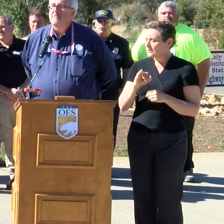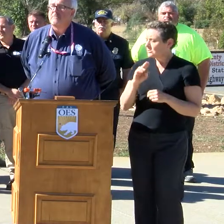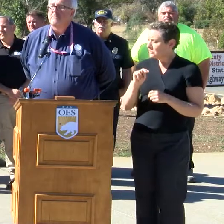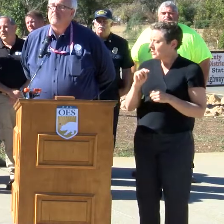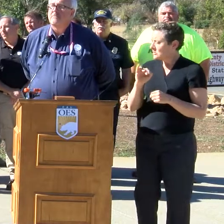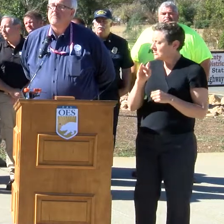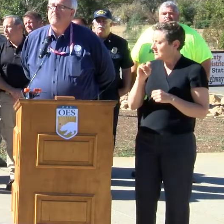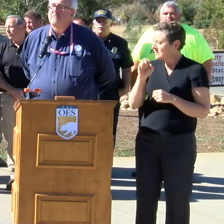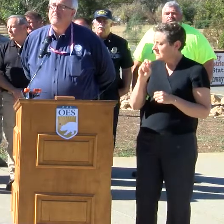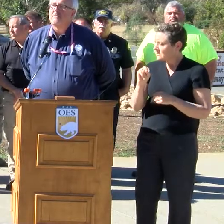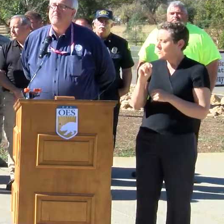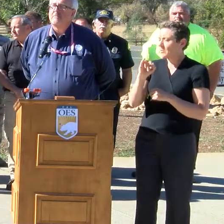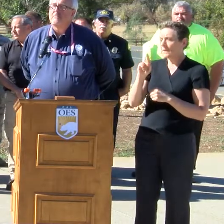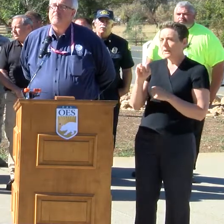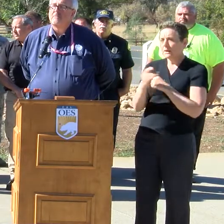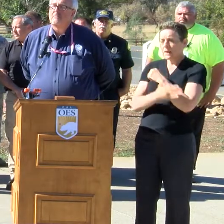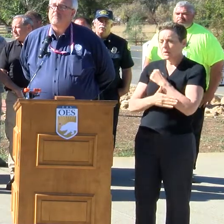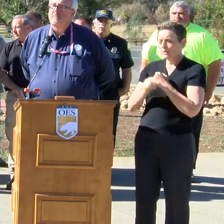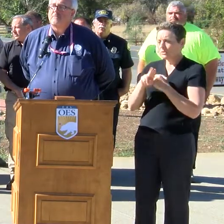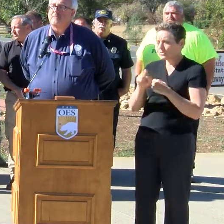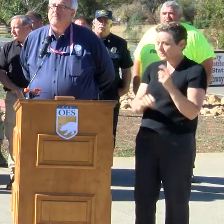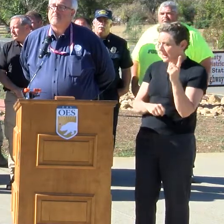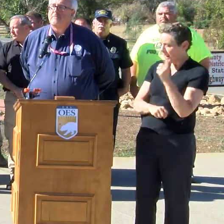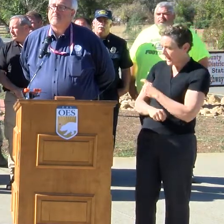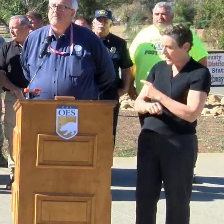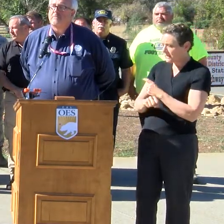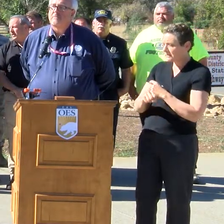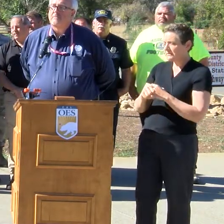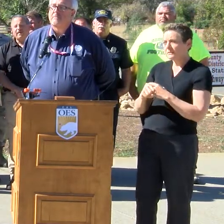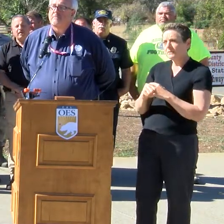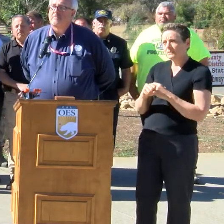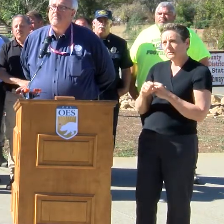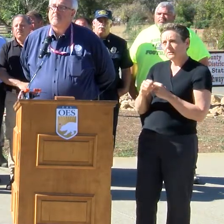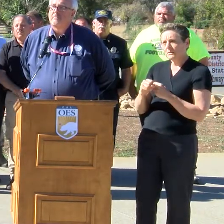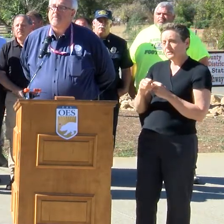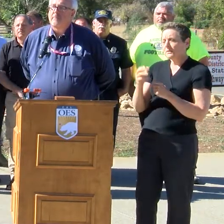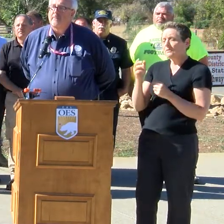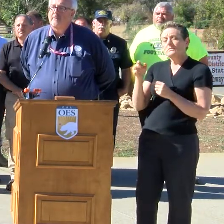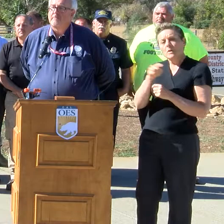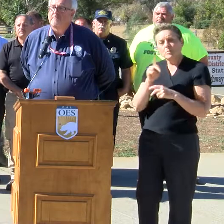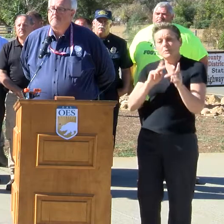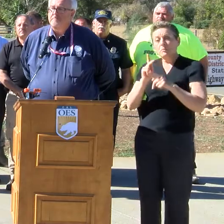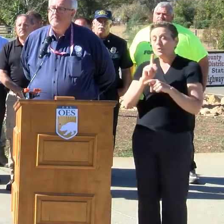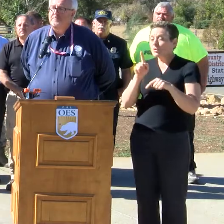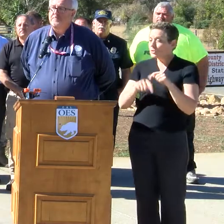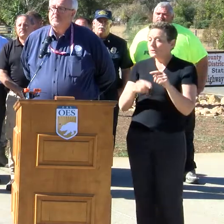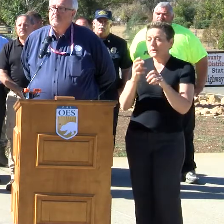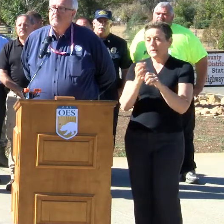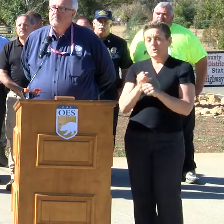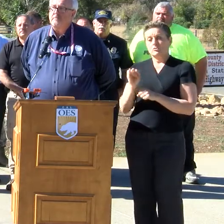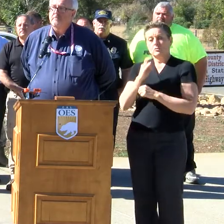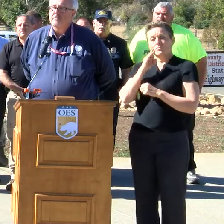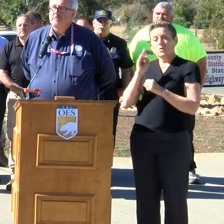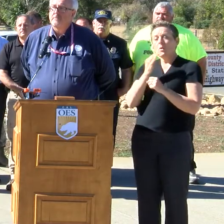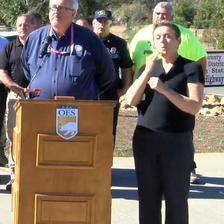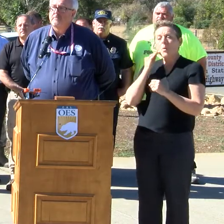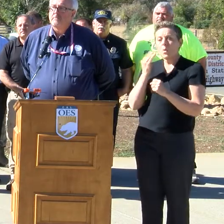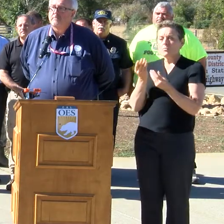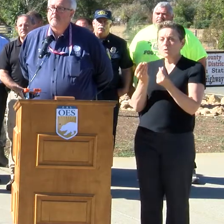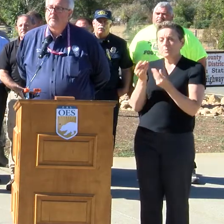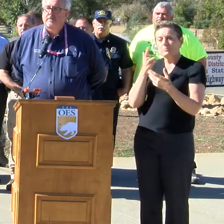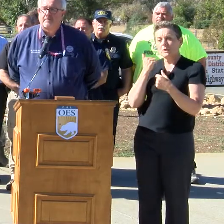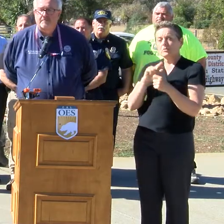residents have been asking us some of their properties they were unable to insure because of their property locations. Will this disaster